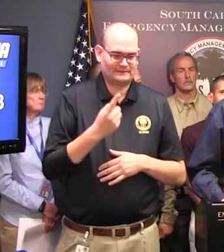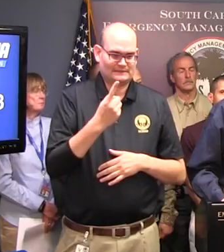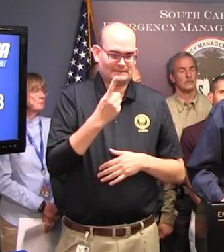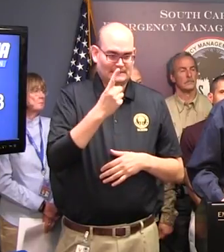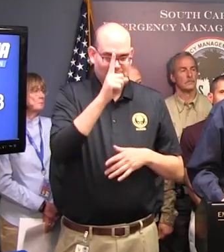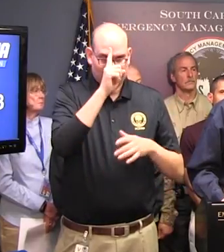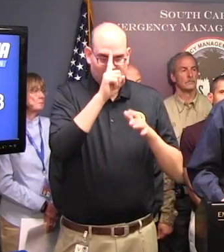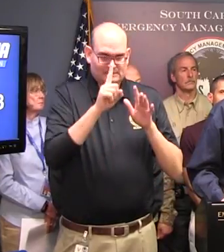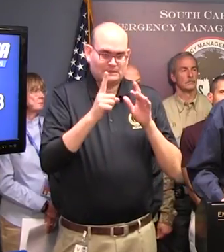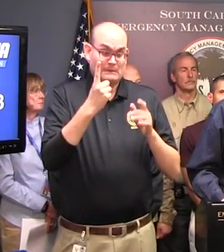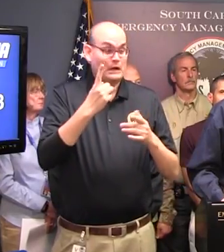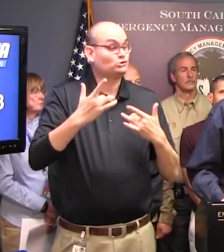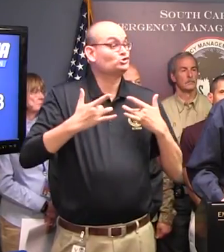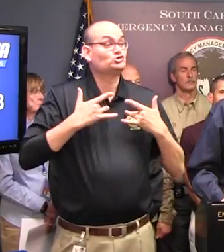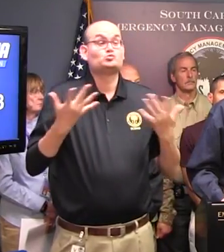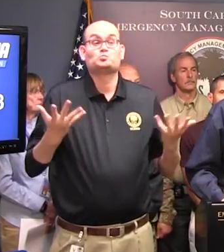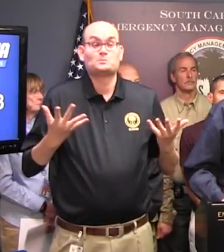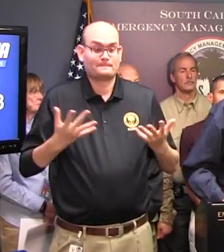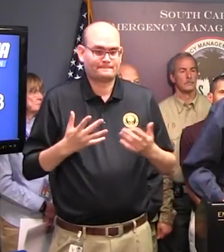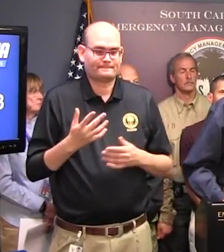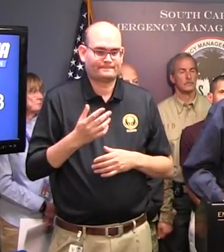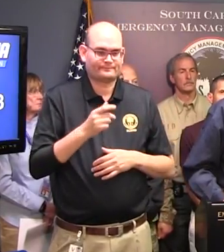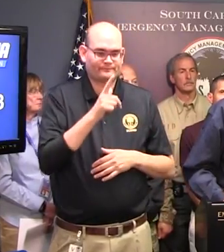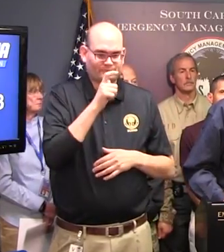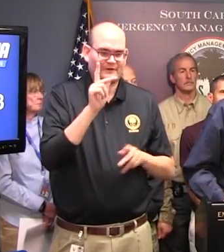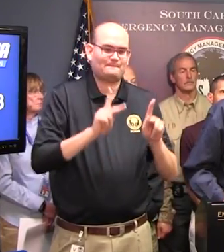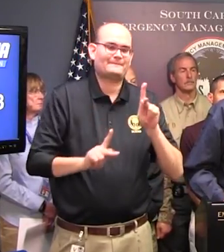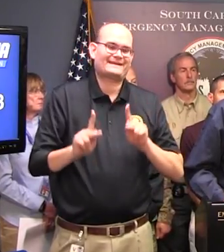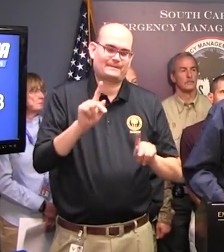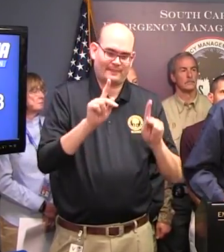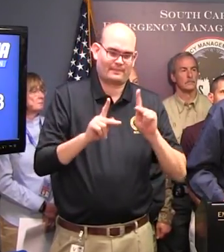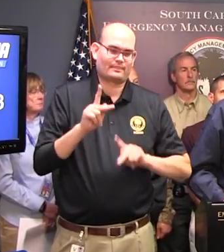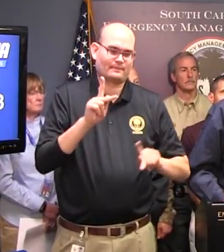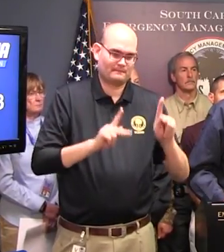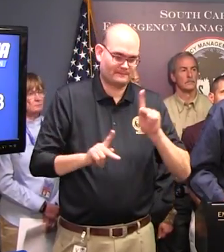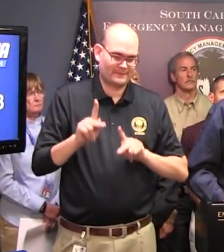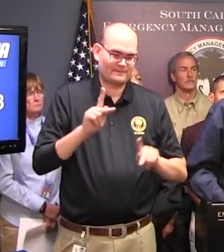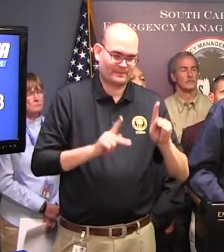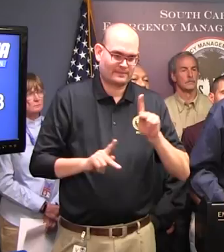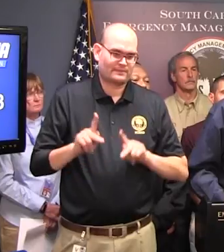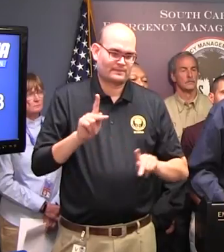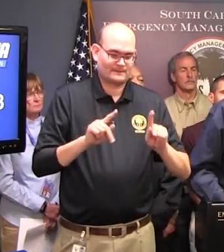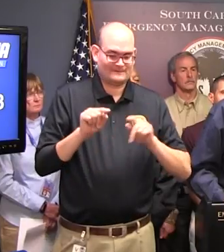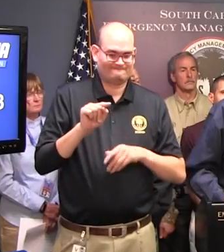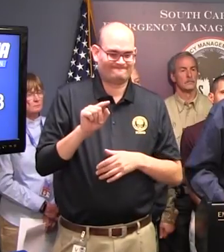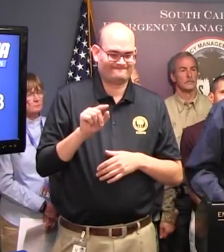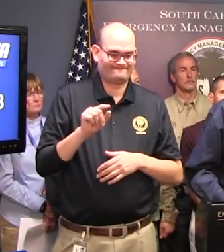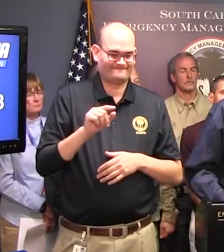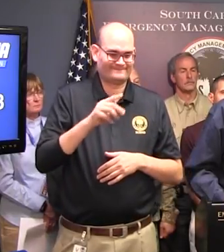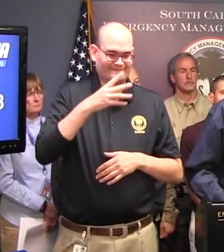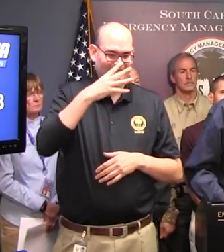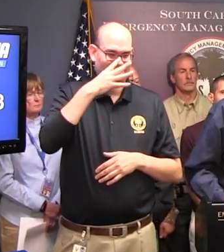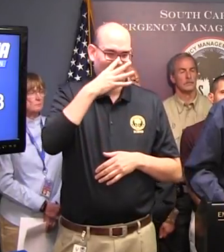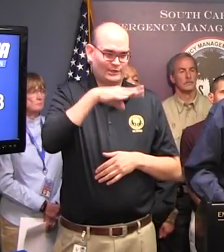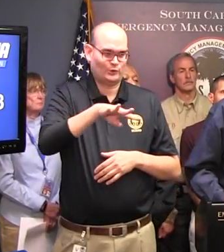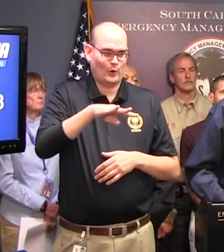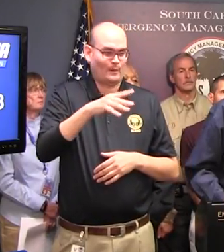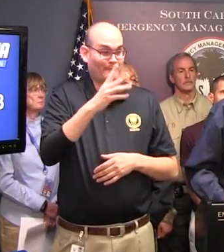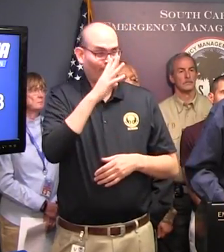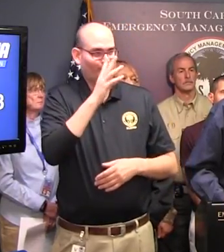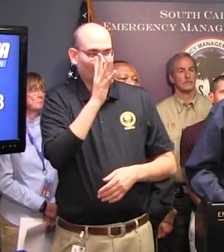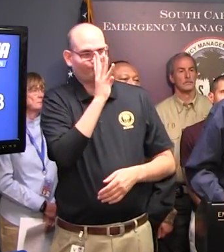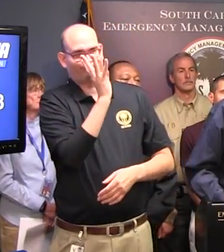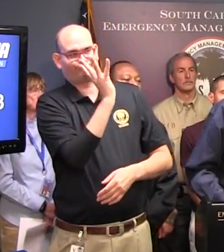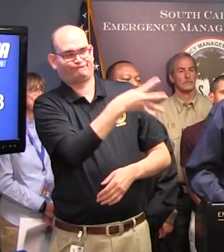about is some of the people who are not taking our recommendation to leave. It's always better to be safe